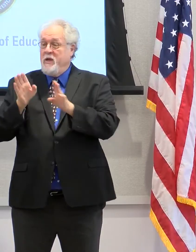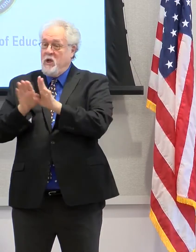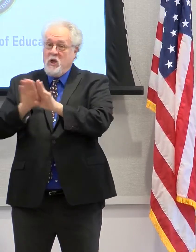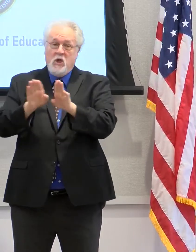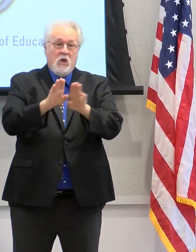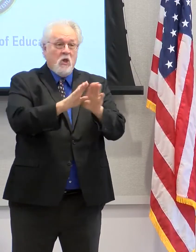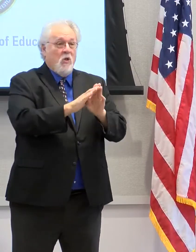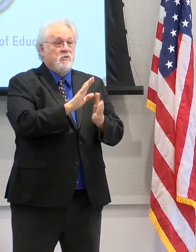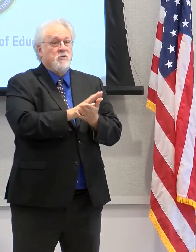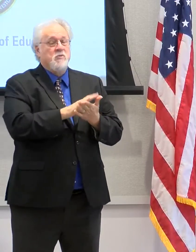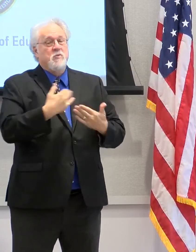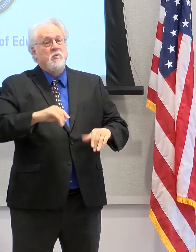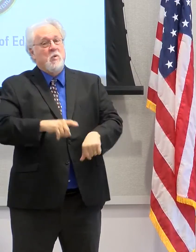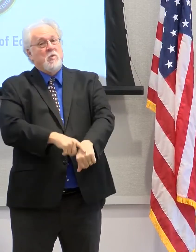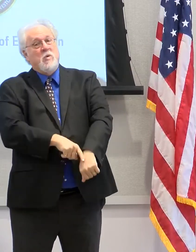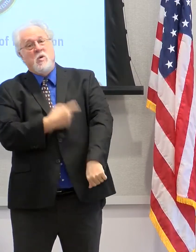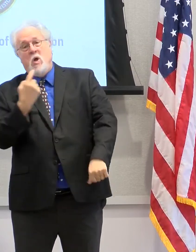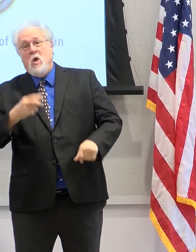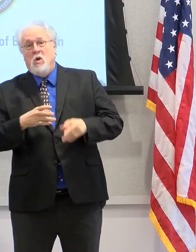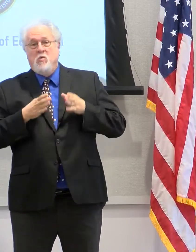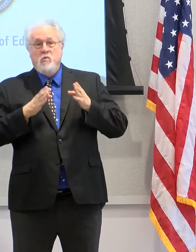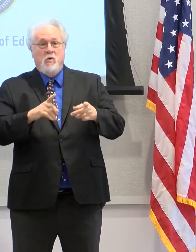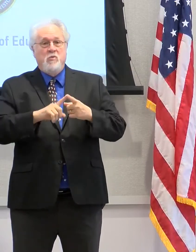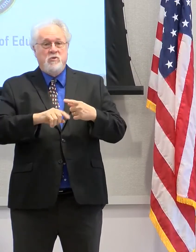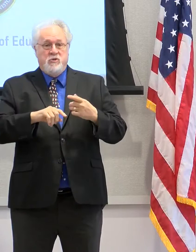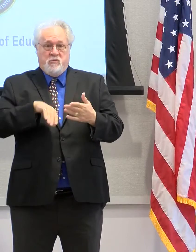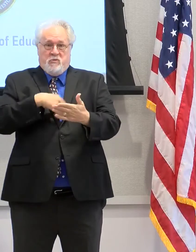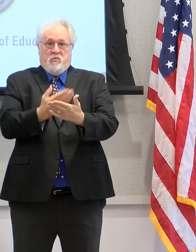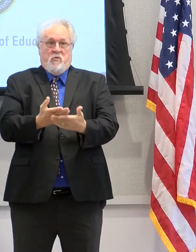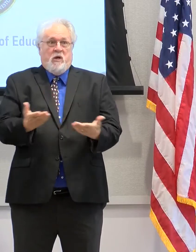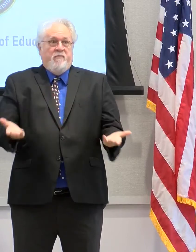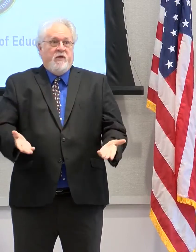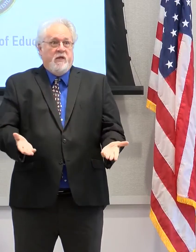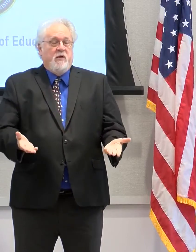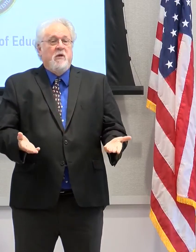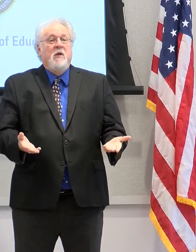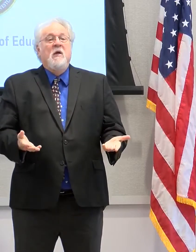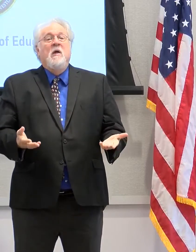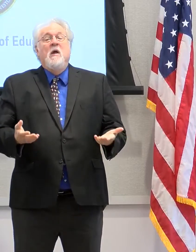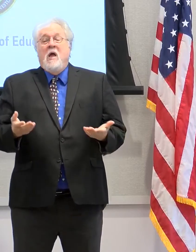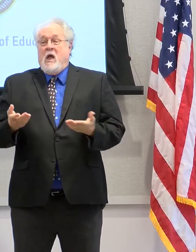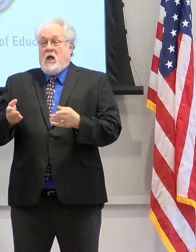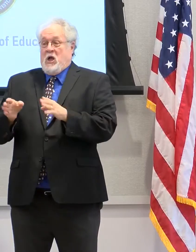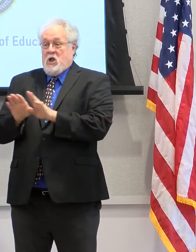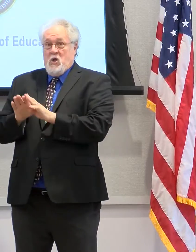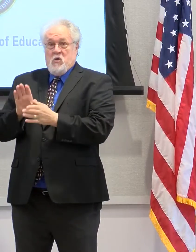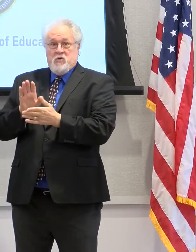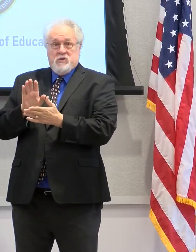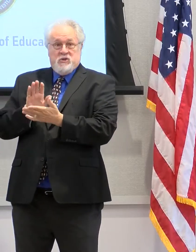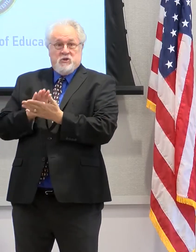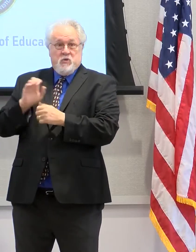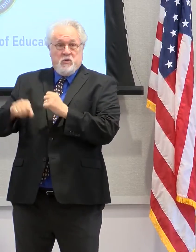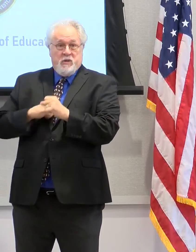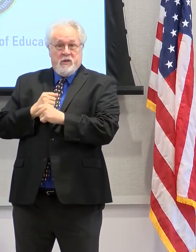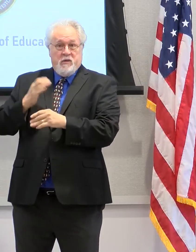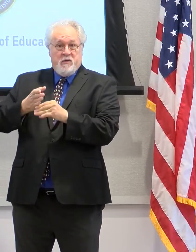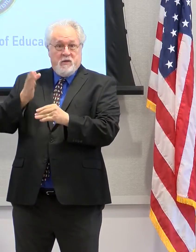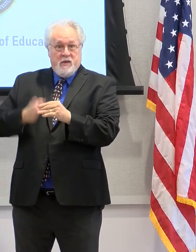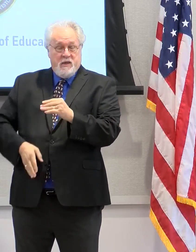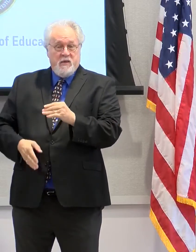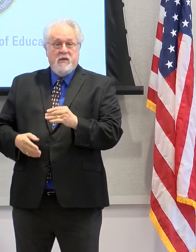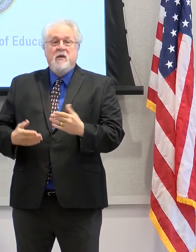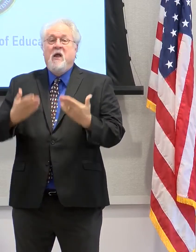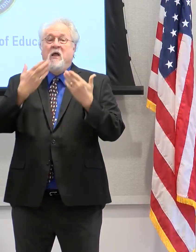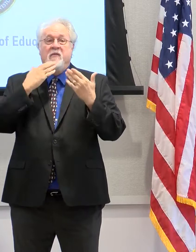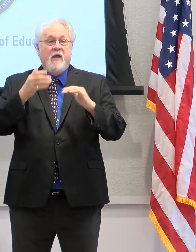March, it's been a long road to get to where we are today. You know, we then, as we closed out the school year, one of the things I do want to thank